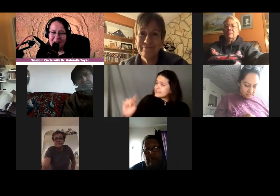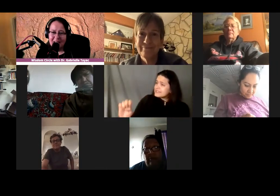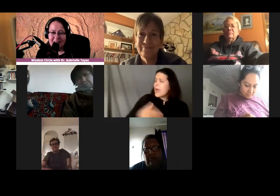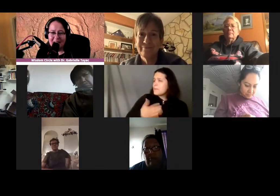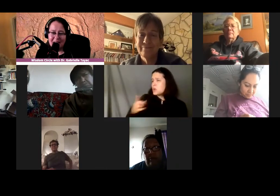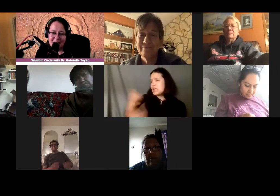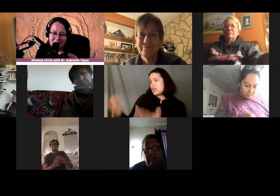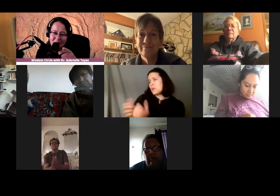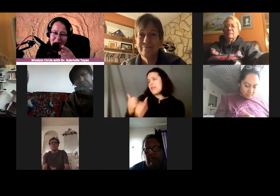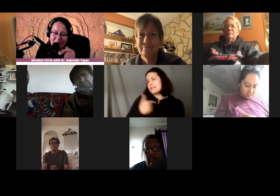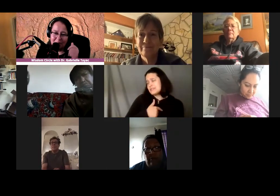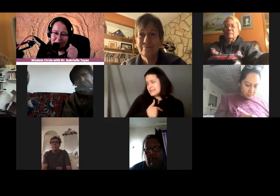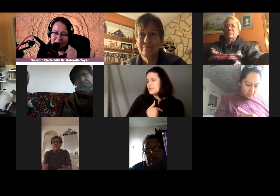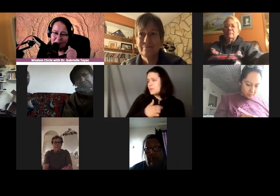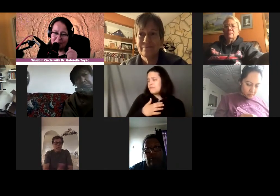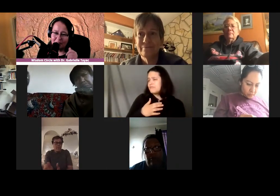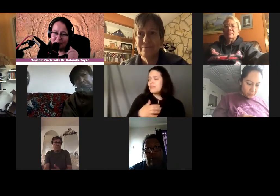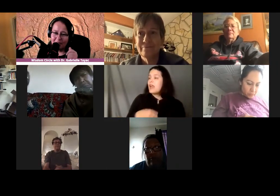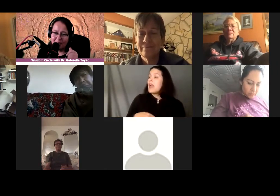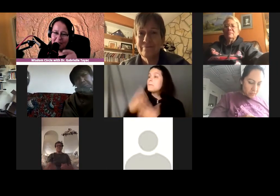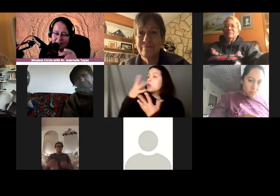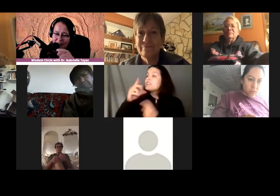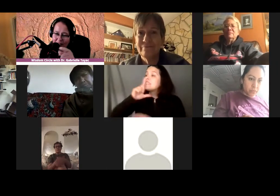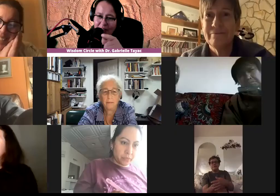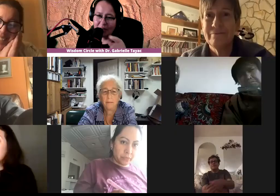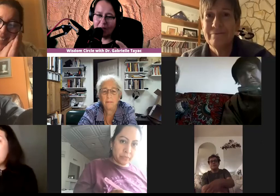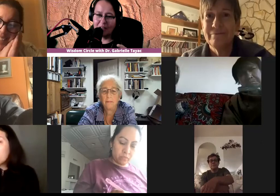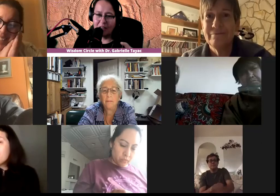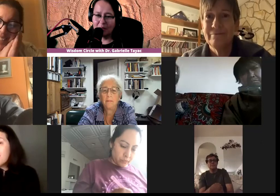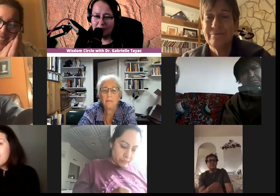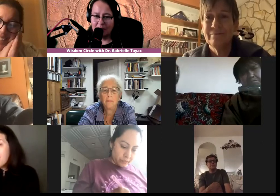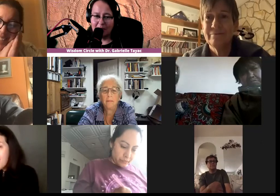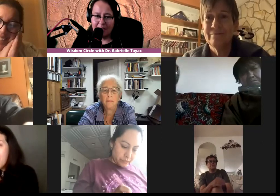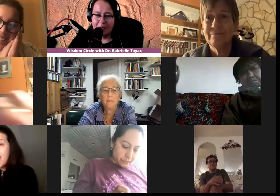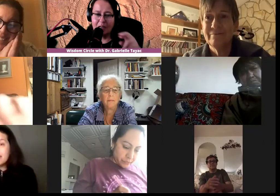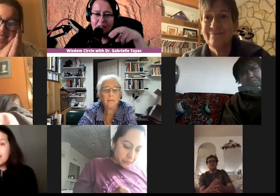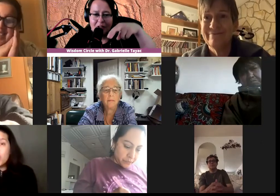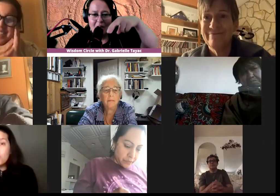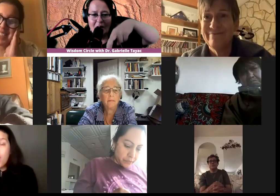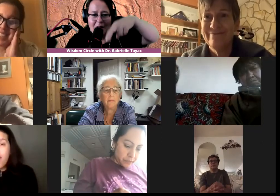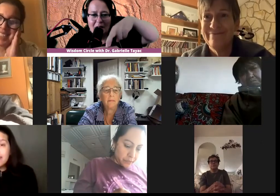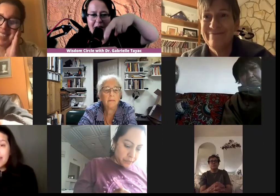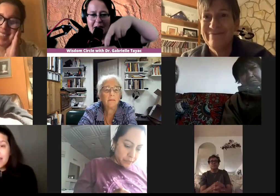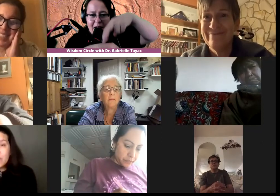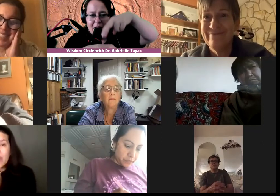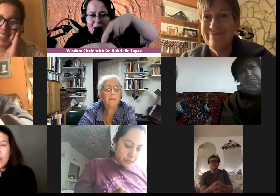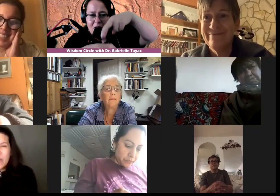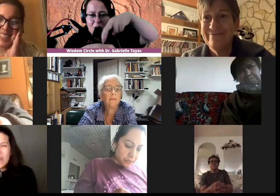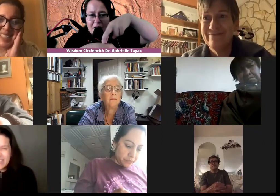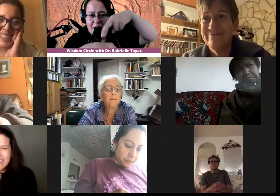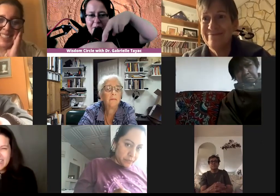and uh let's go to our beautiful sister arletta and it looks like you got rodney with you arletta rodney's the r on the hand